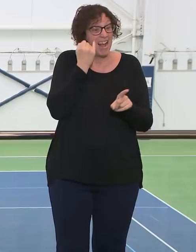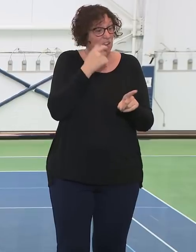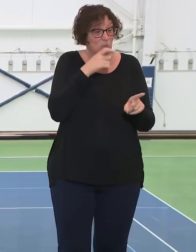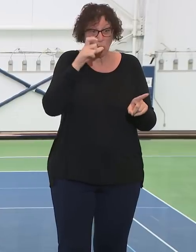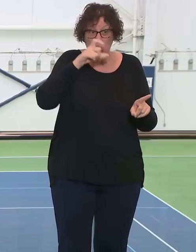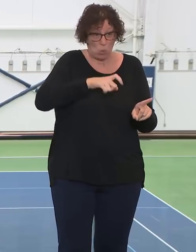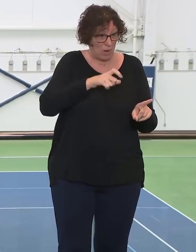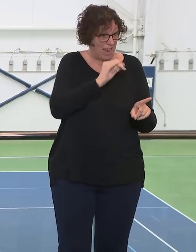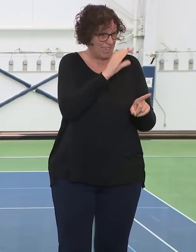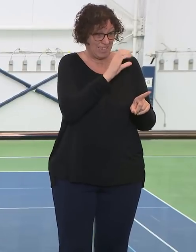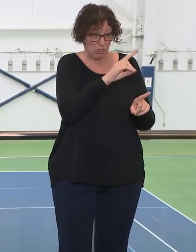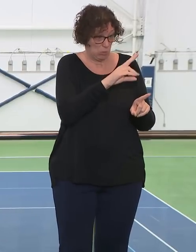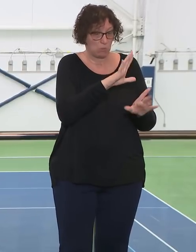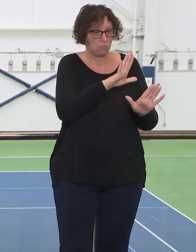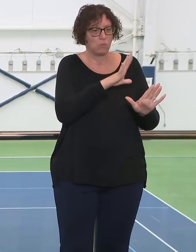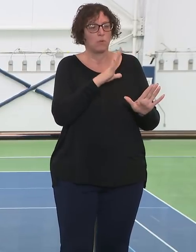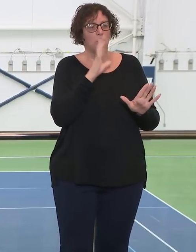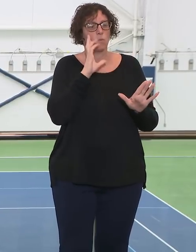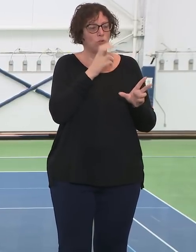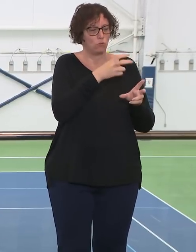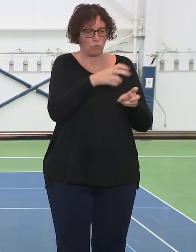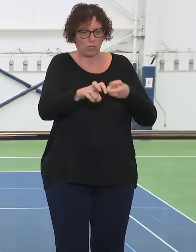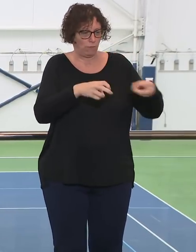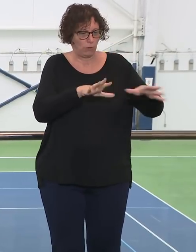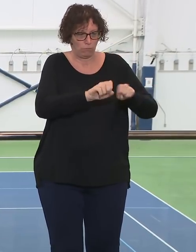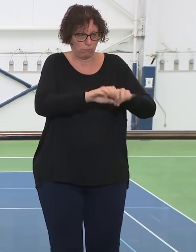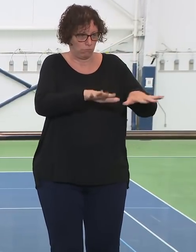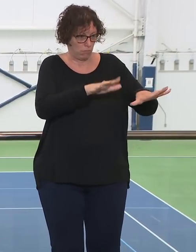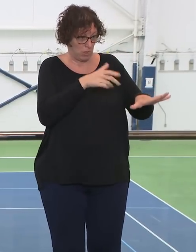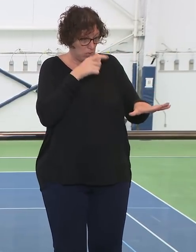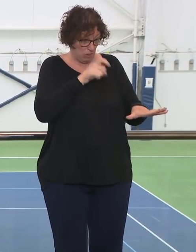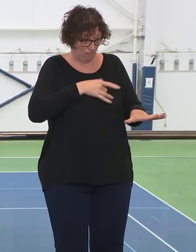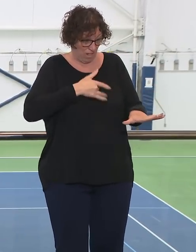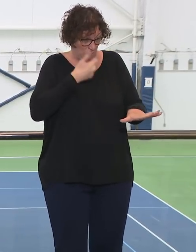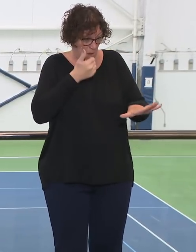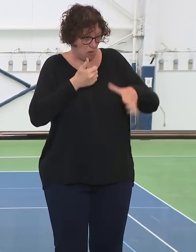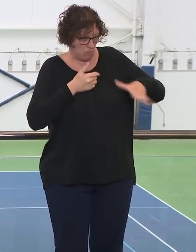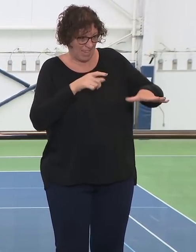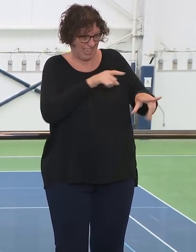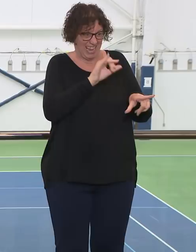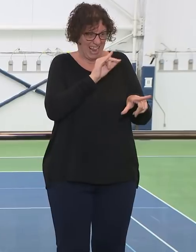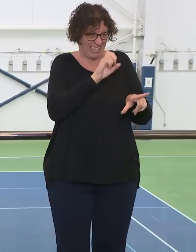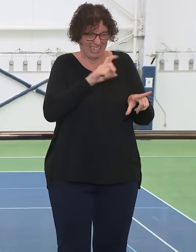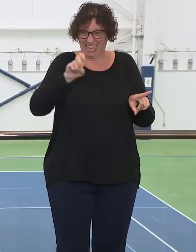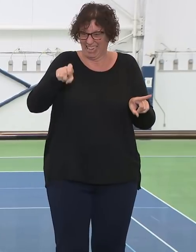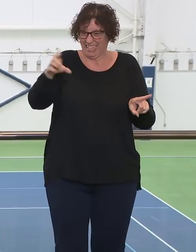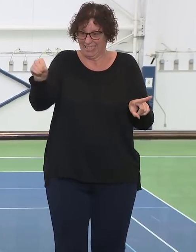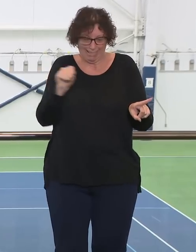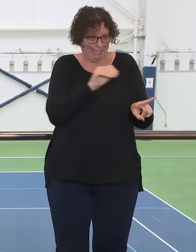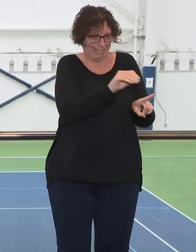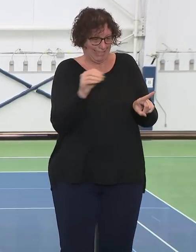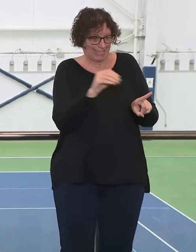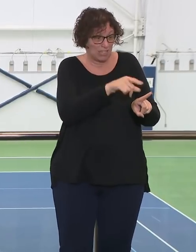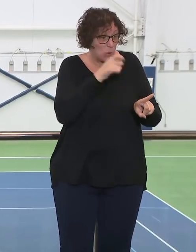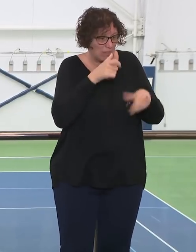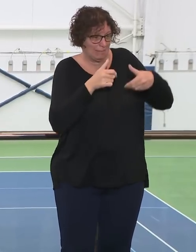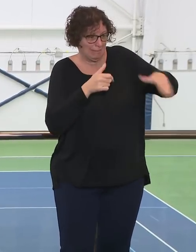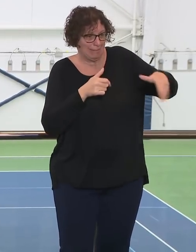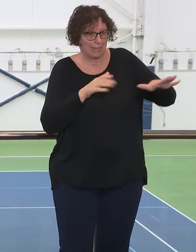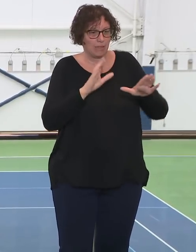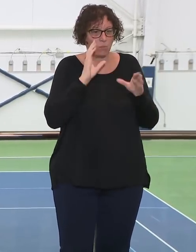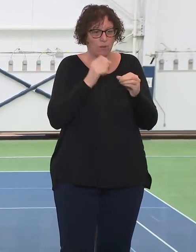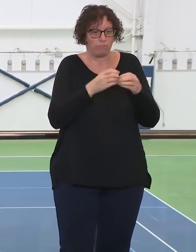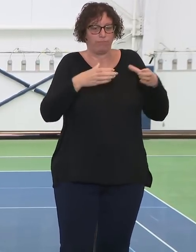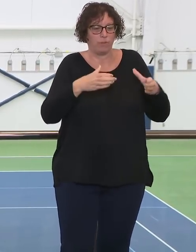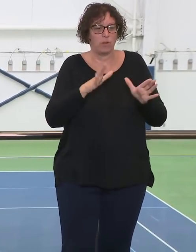Hospital, to our other hospitals that have not been, are surging but not nearly as much as Elmhurst